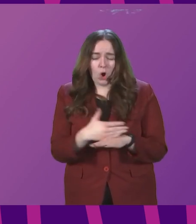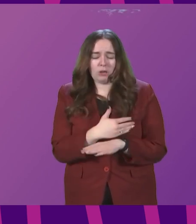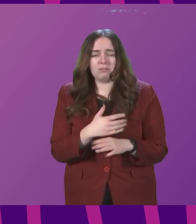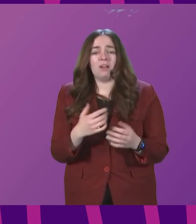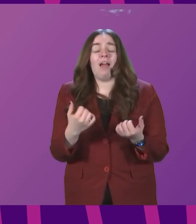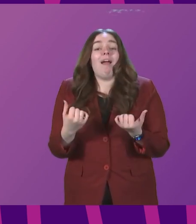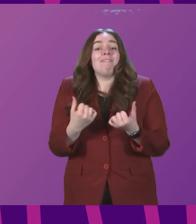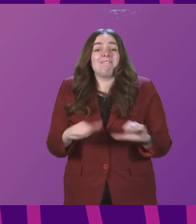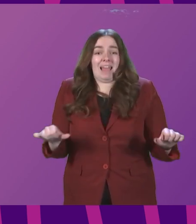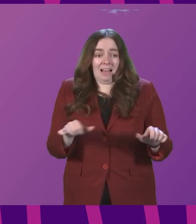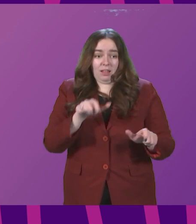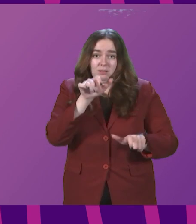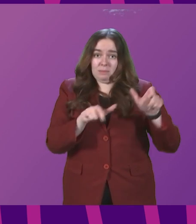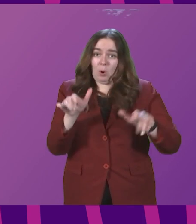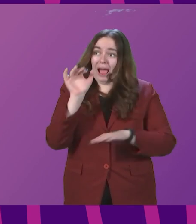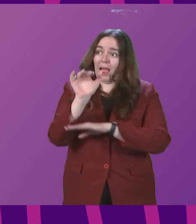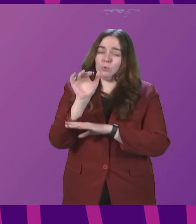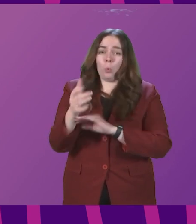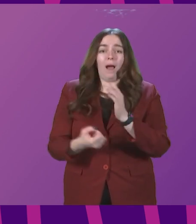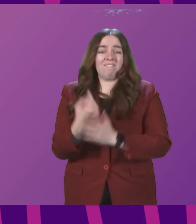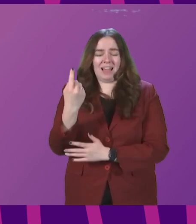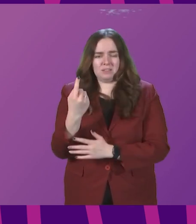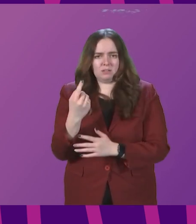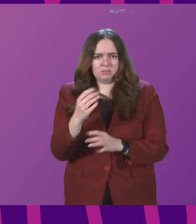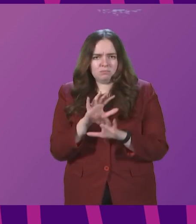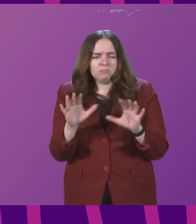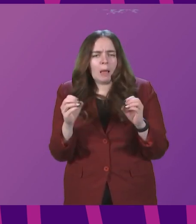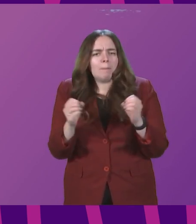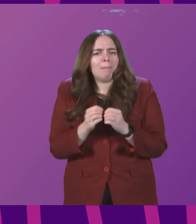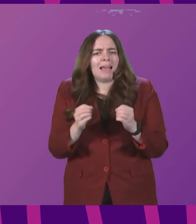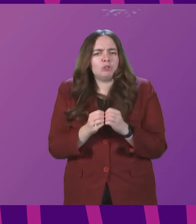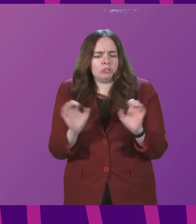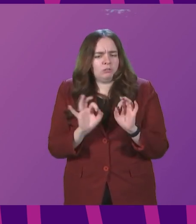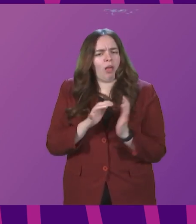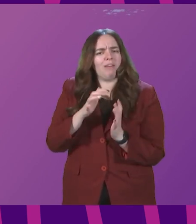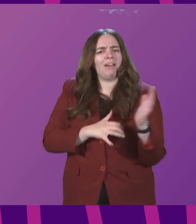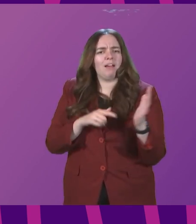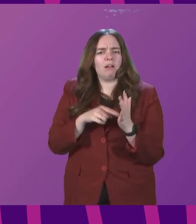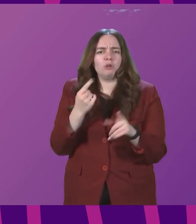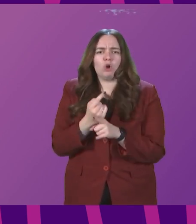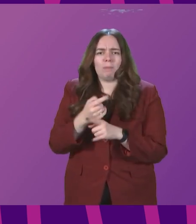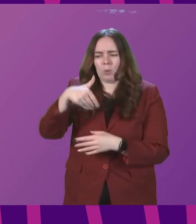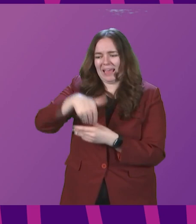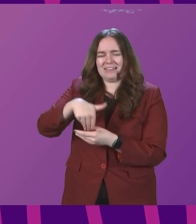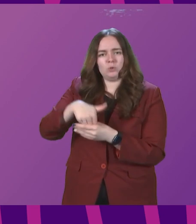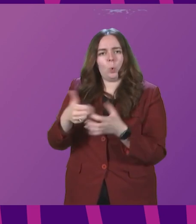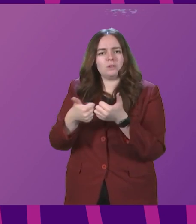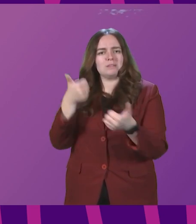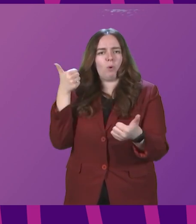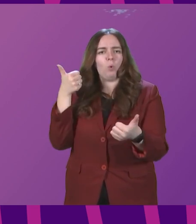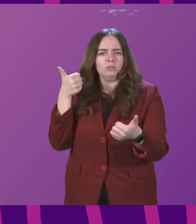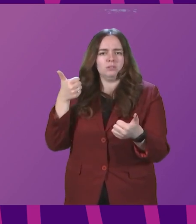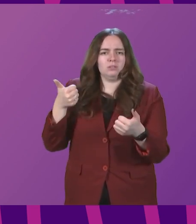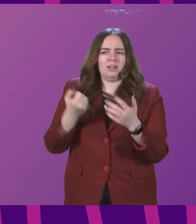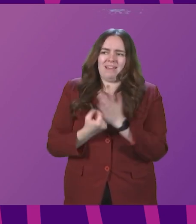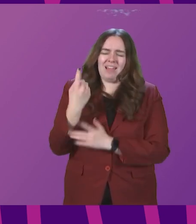at outdoor events will now be allowed, there's not a single mention in the First Minister's statement about indoor sports events. These are